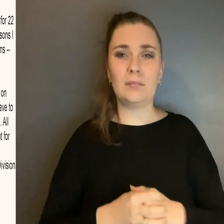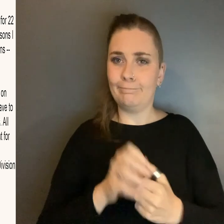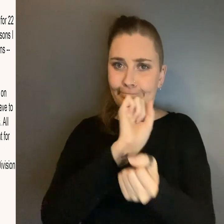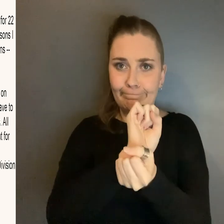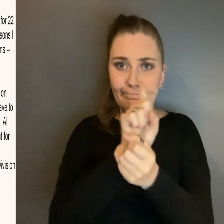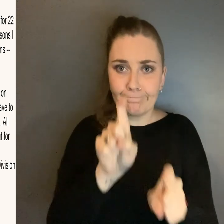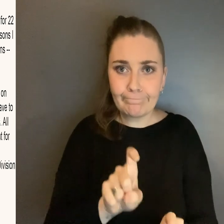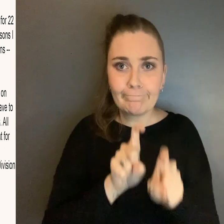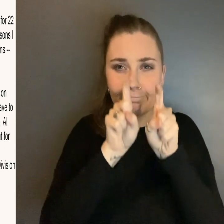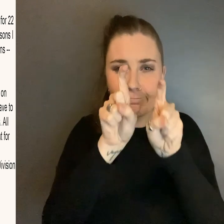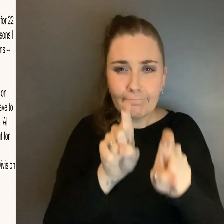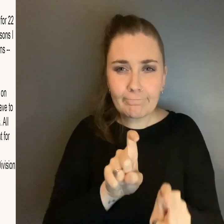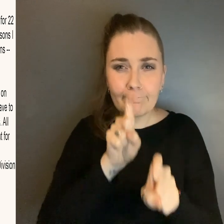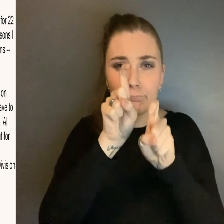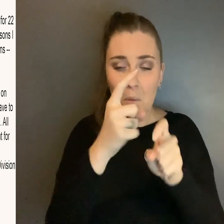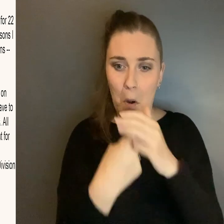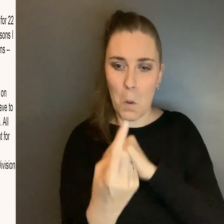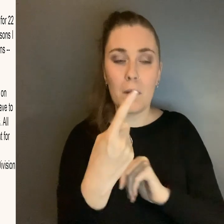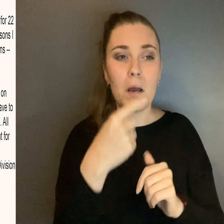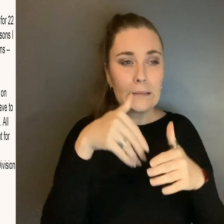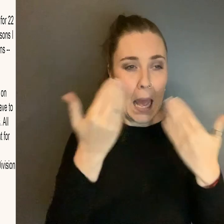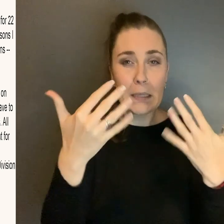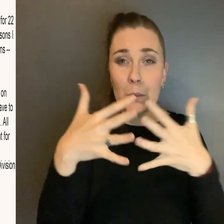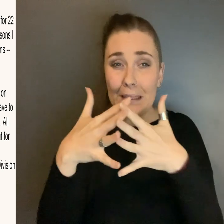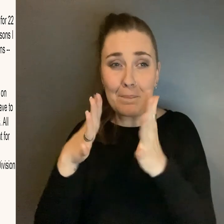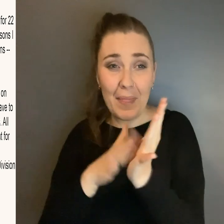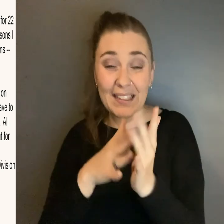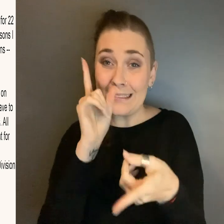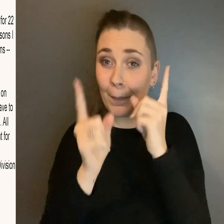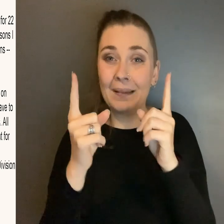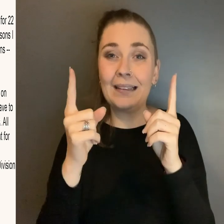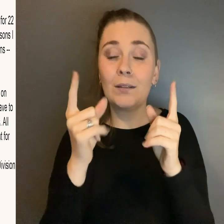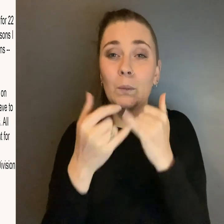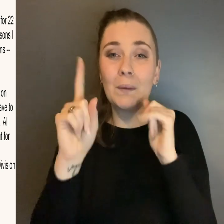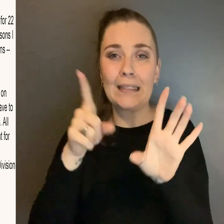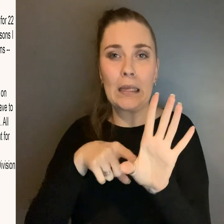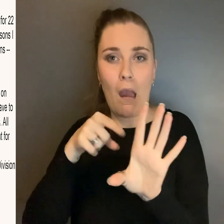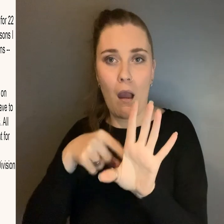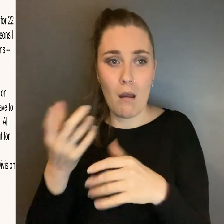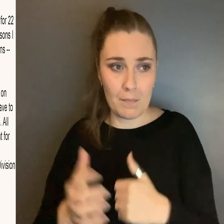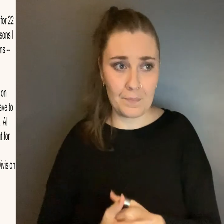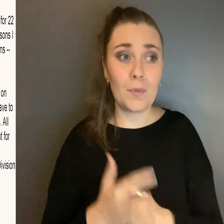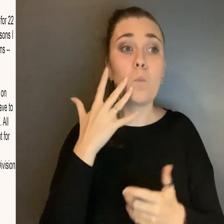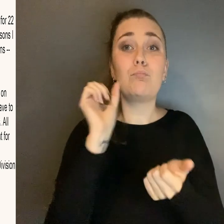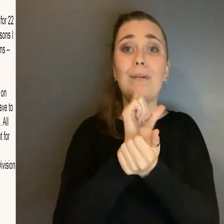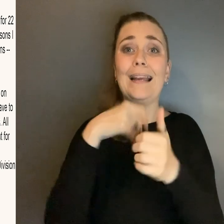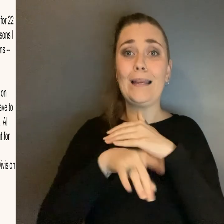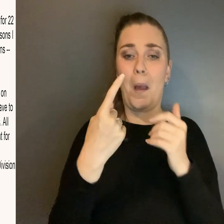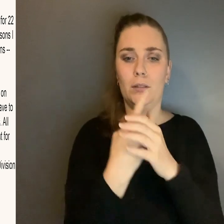solitary for days, weeks, months, and sometimes even years When a prisoner goes into this unit, they have